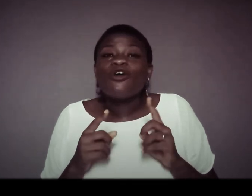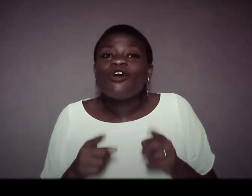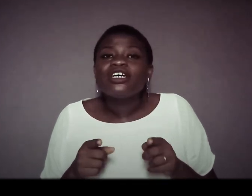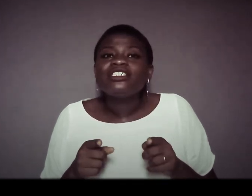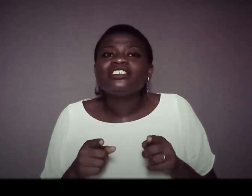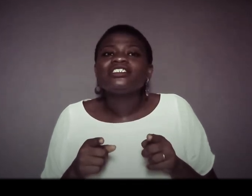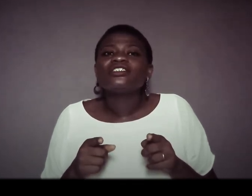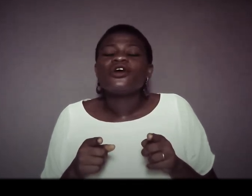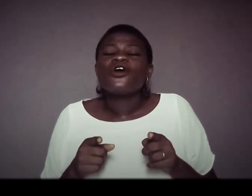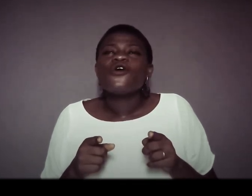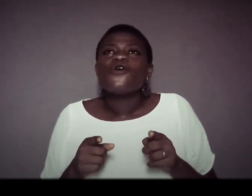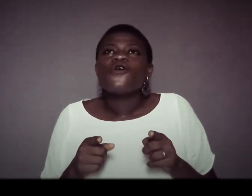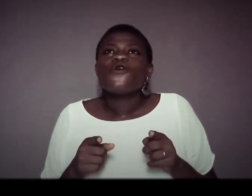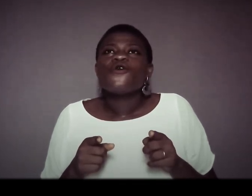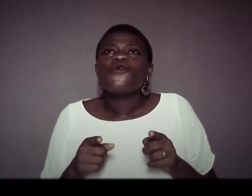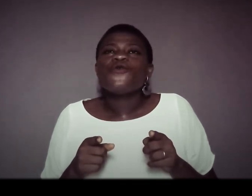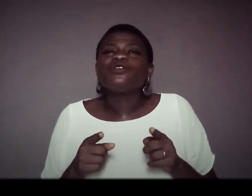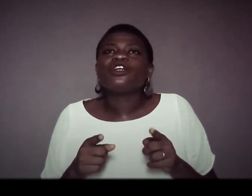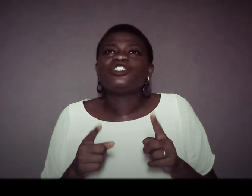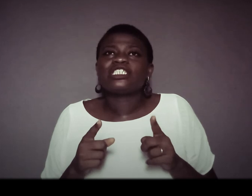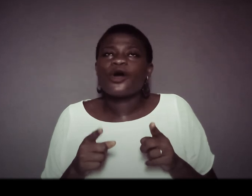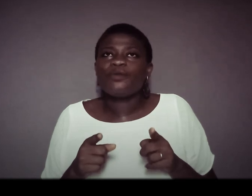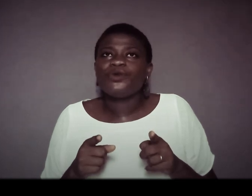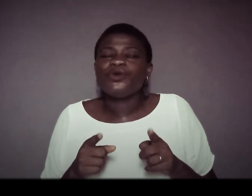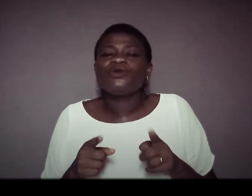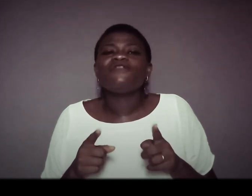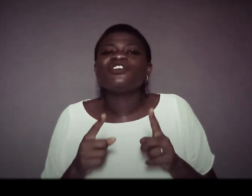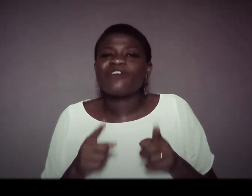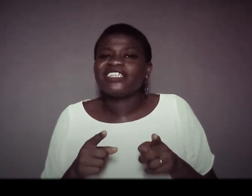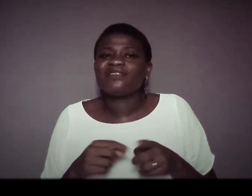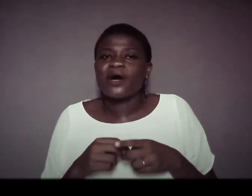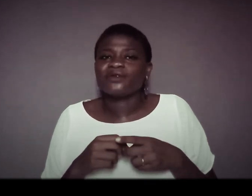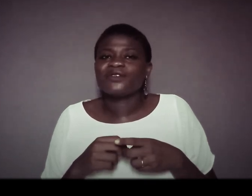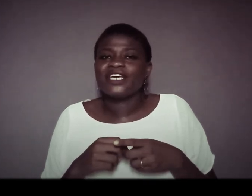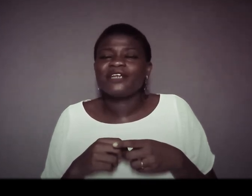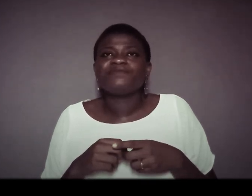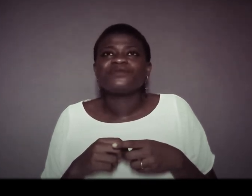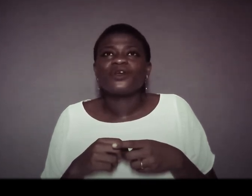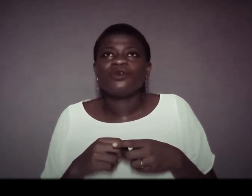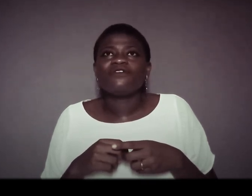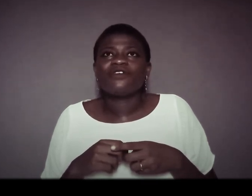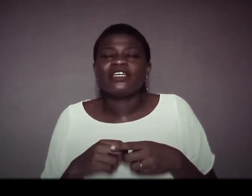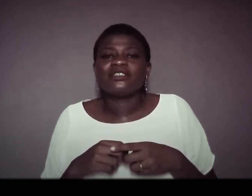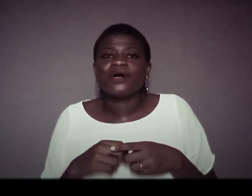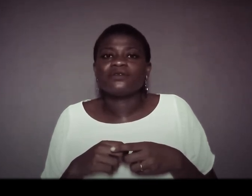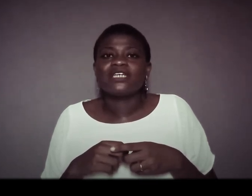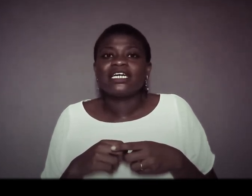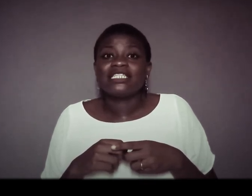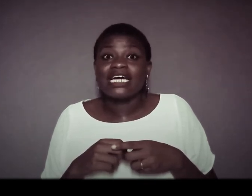god will not just help you will give you the right spouse okay will give the right spouse that